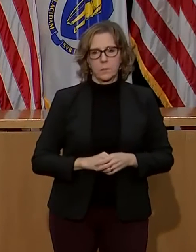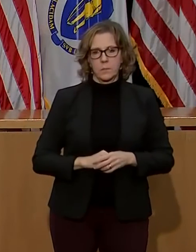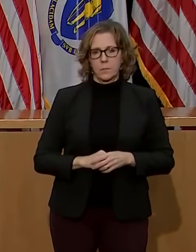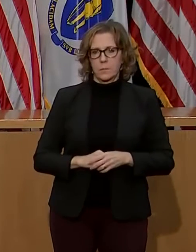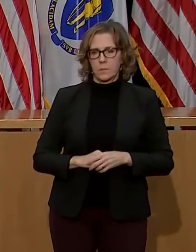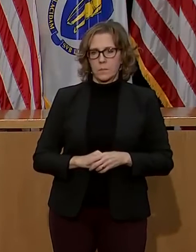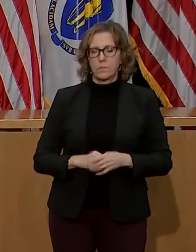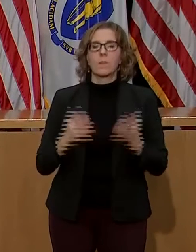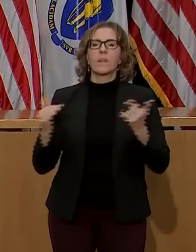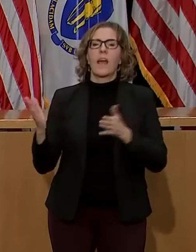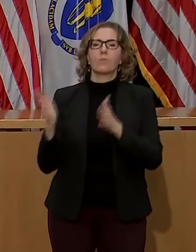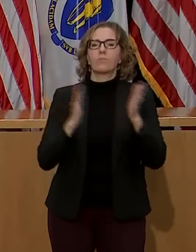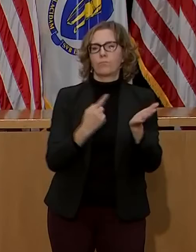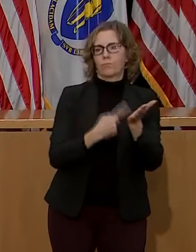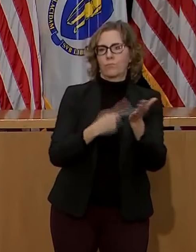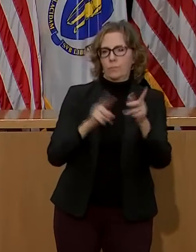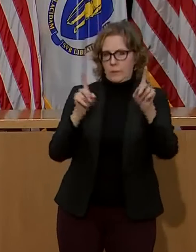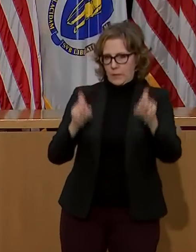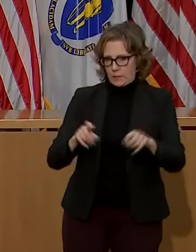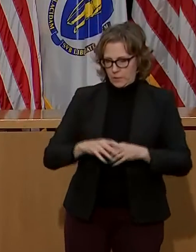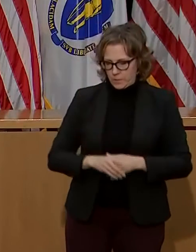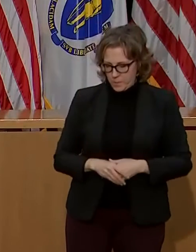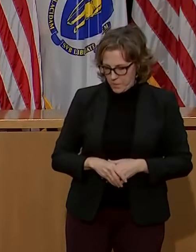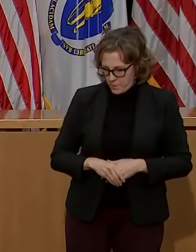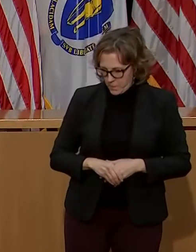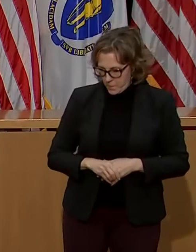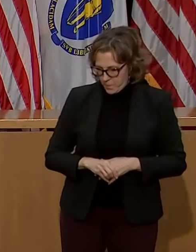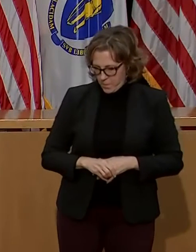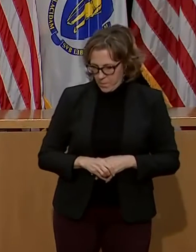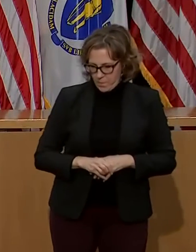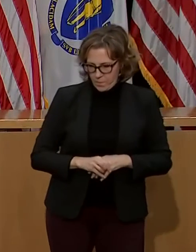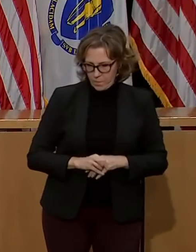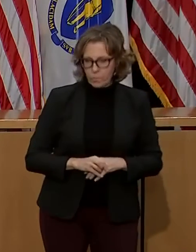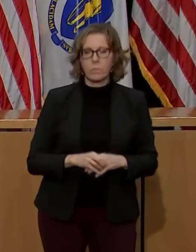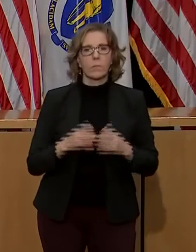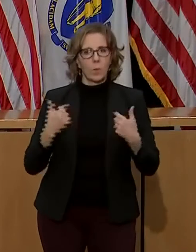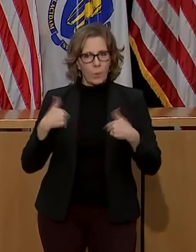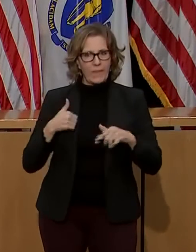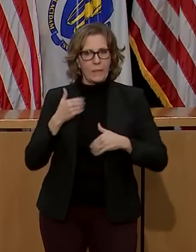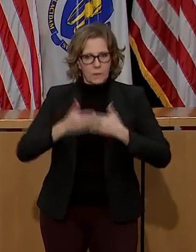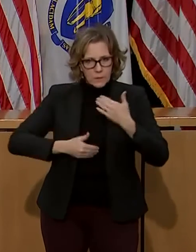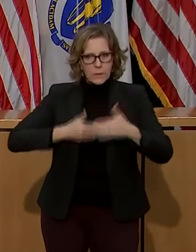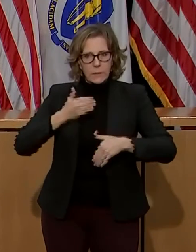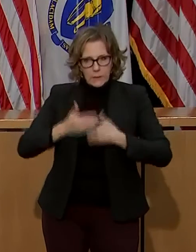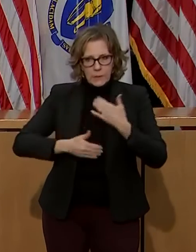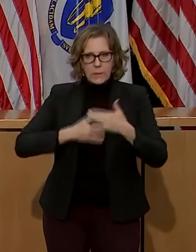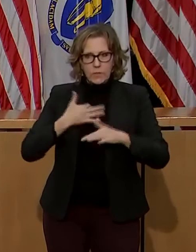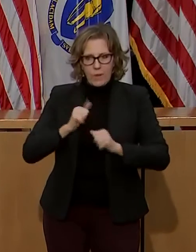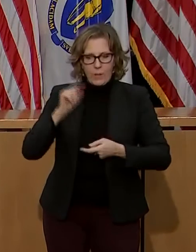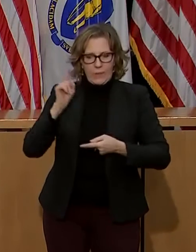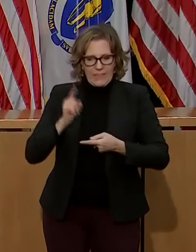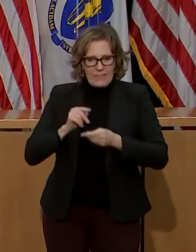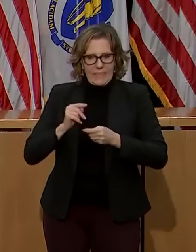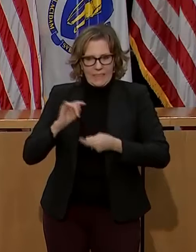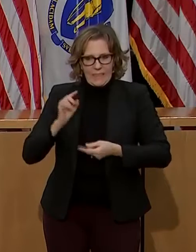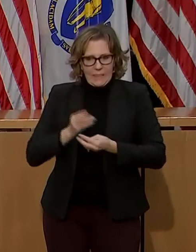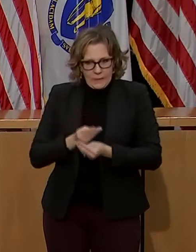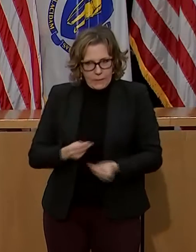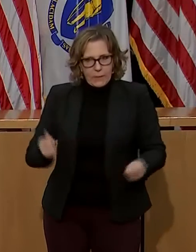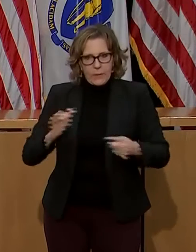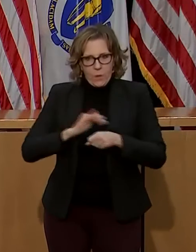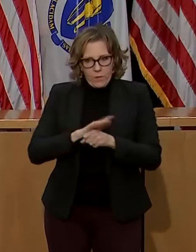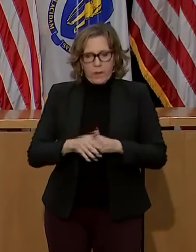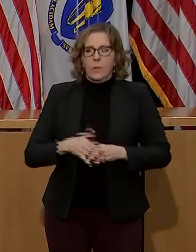Relative to testing, as we continue to combat COVID-19, reliable child care is critical for parents and